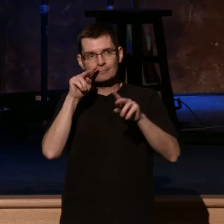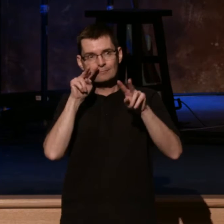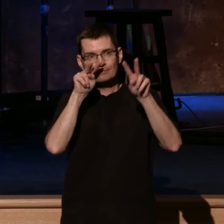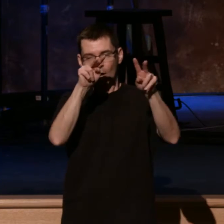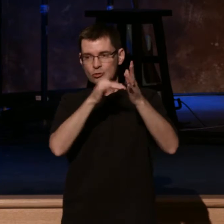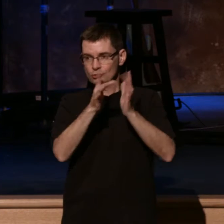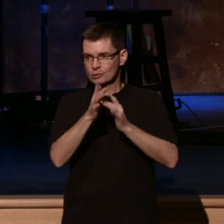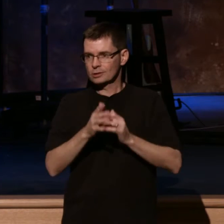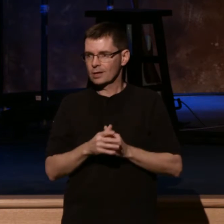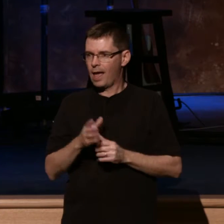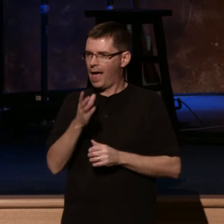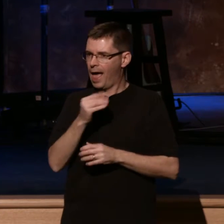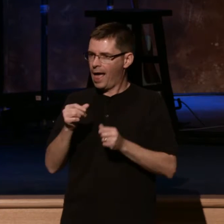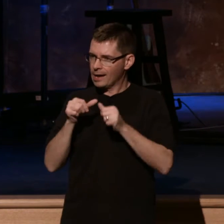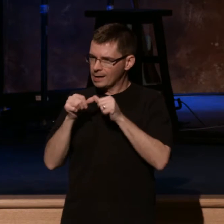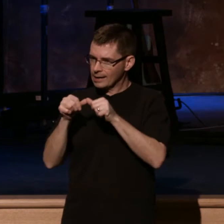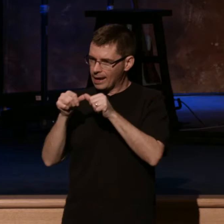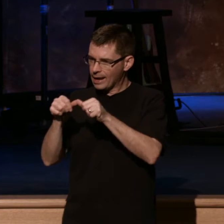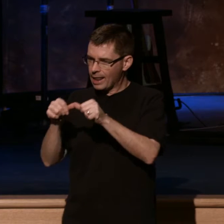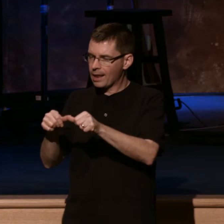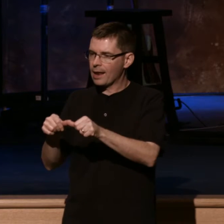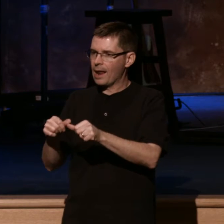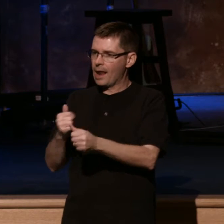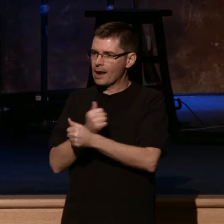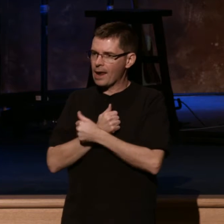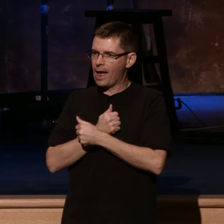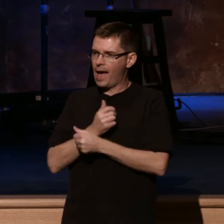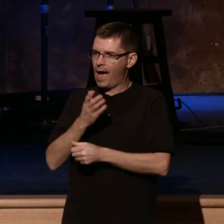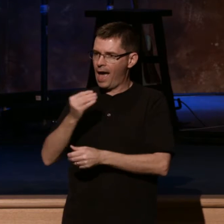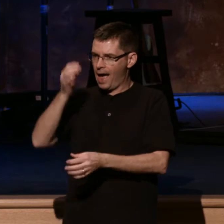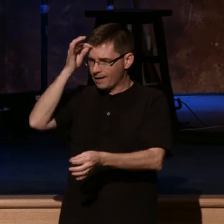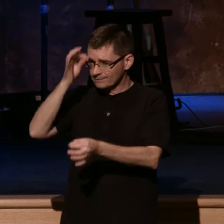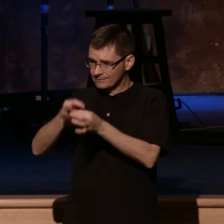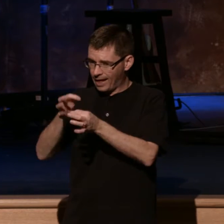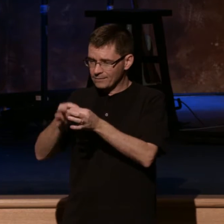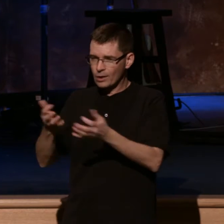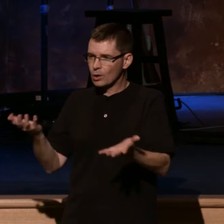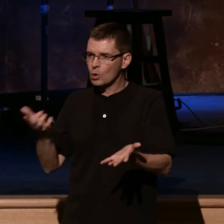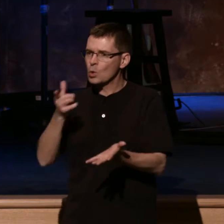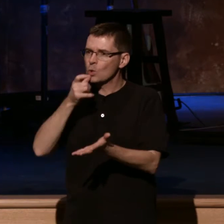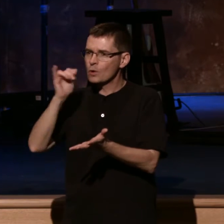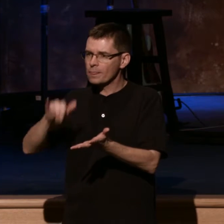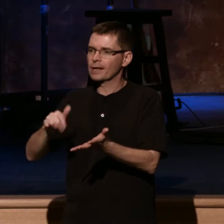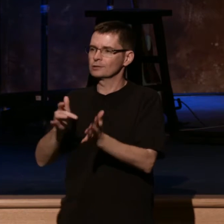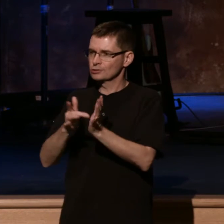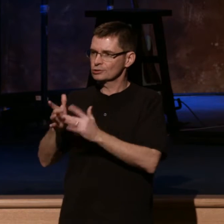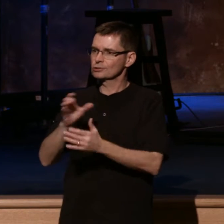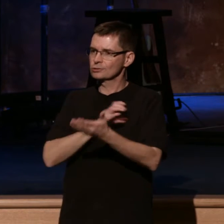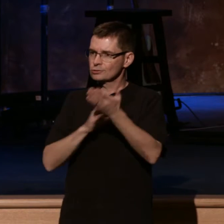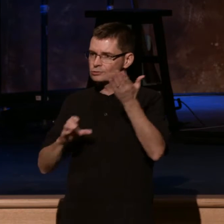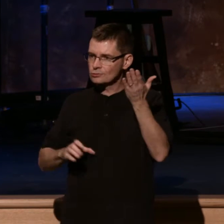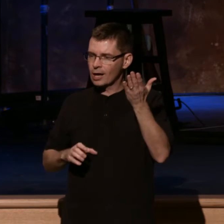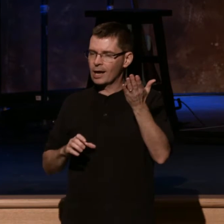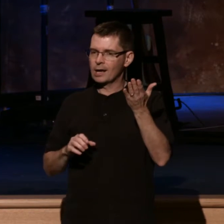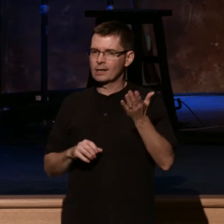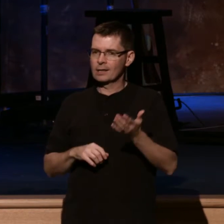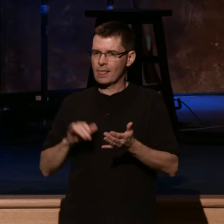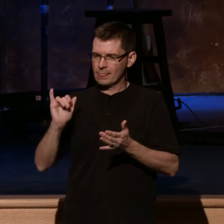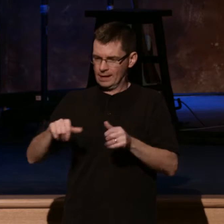and faithfulness meet. Who is the personification of that? Our Lord Jesus Christ. The steadfast love of